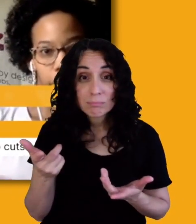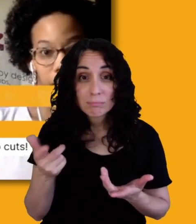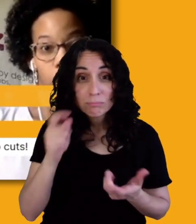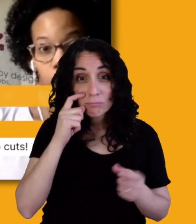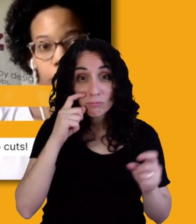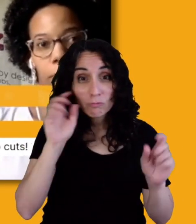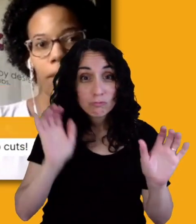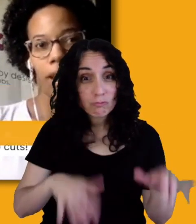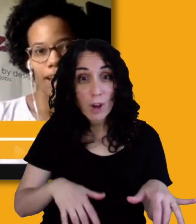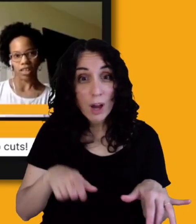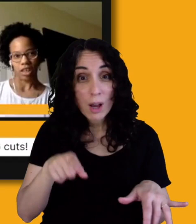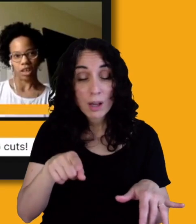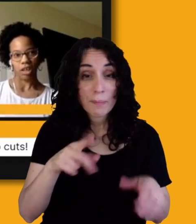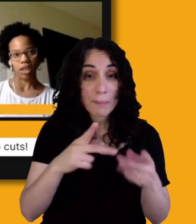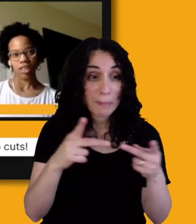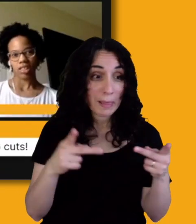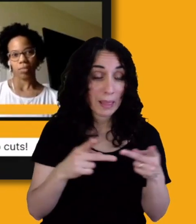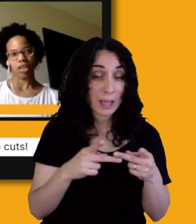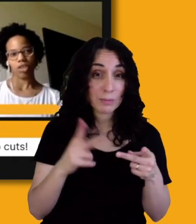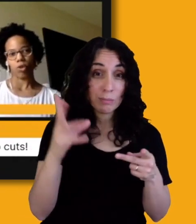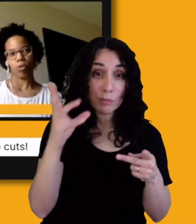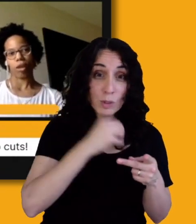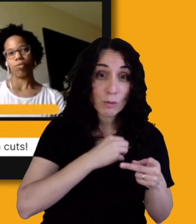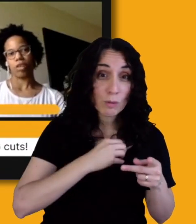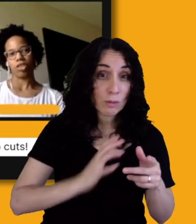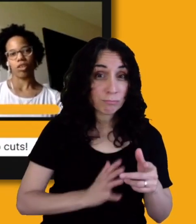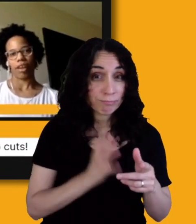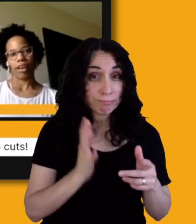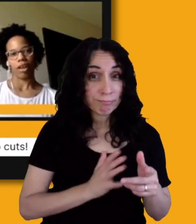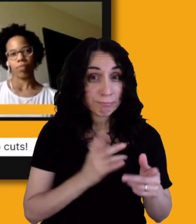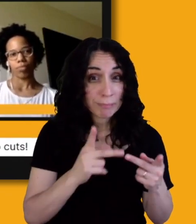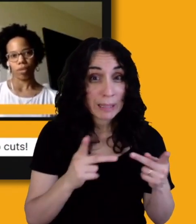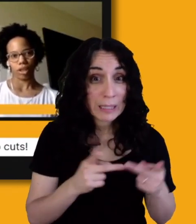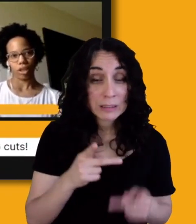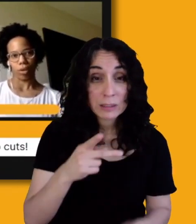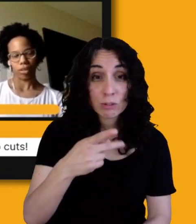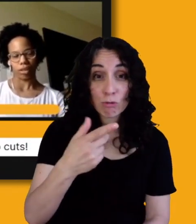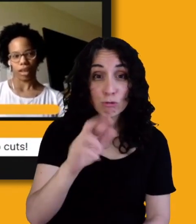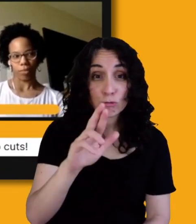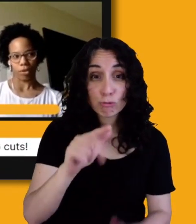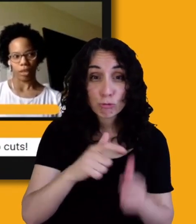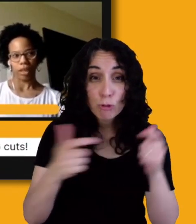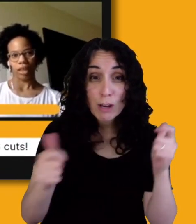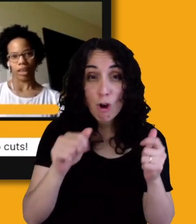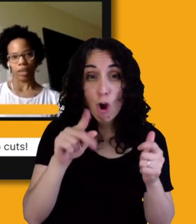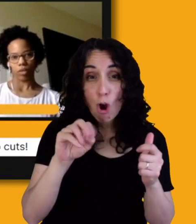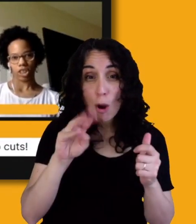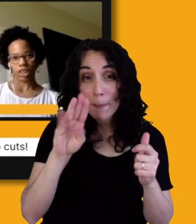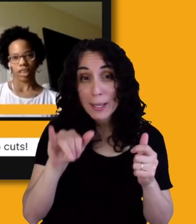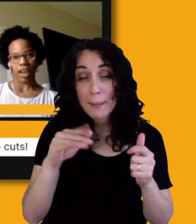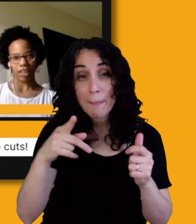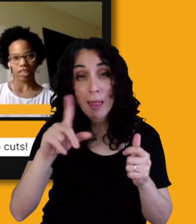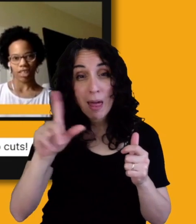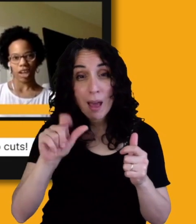Army Plaza, something so monumental, like Brooklyn public library, like she had to get her